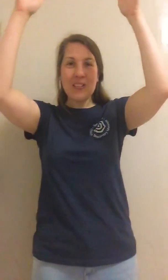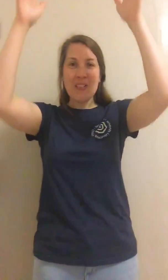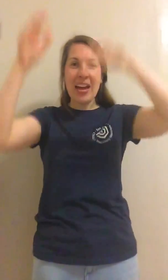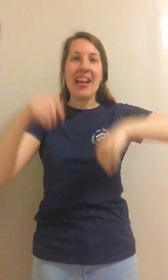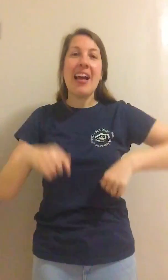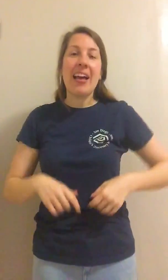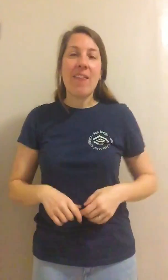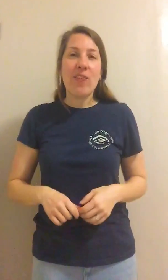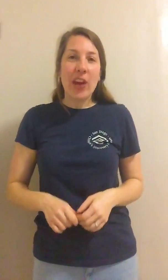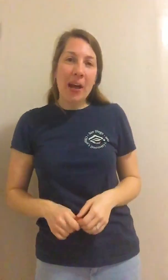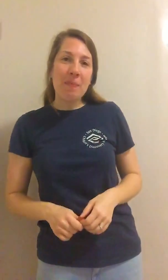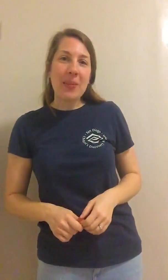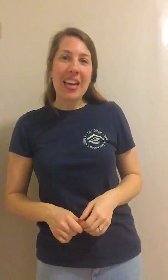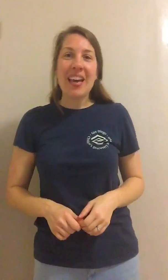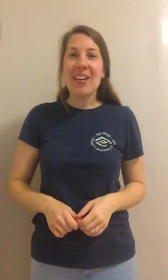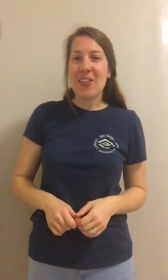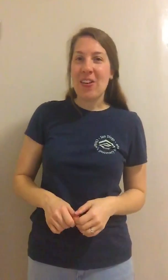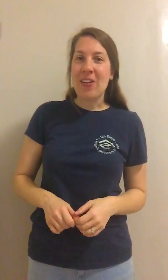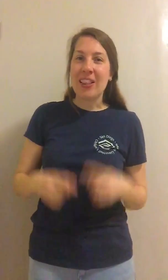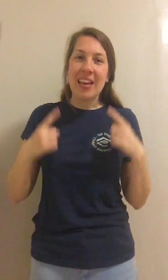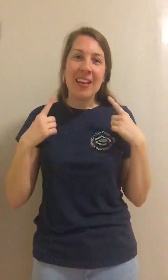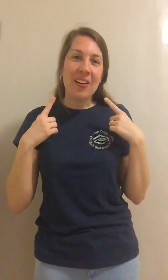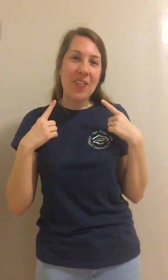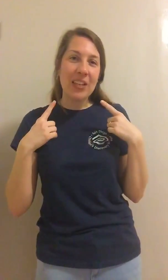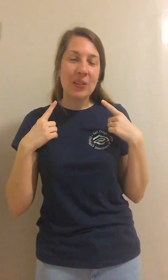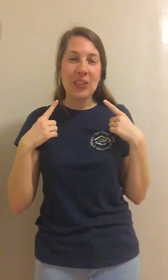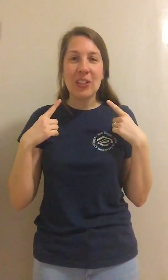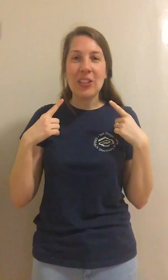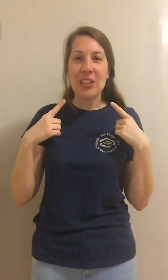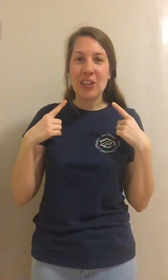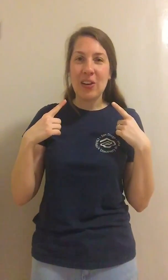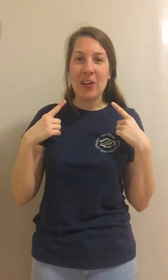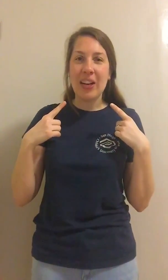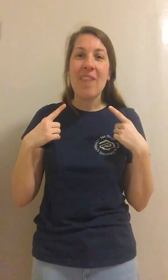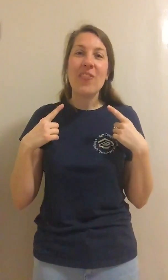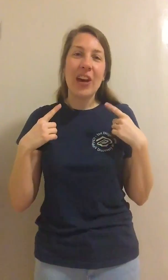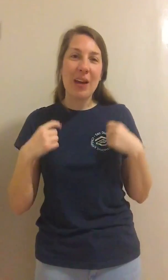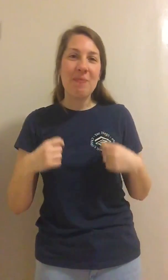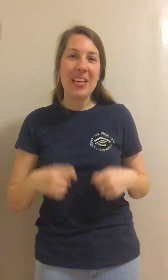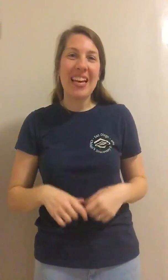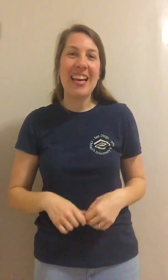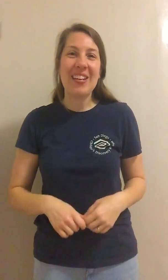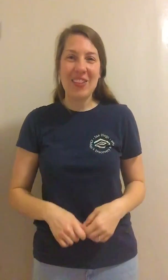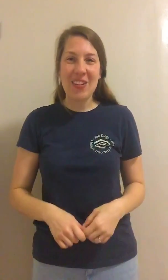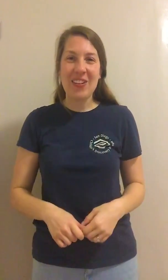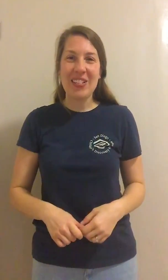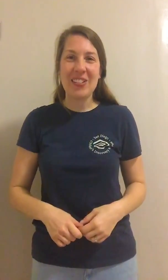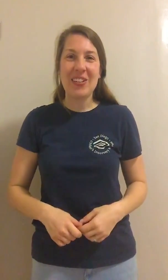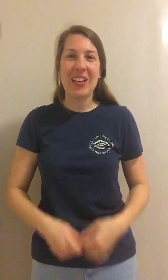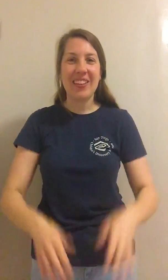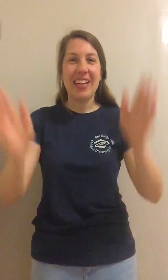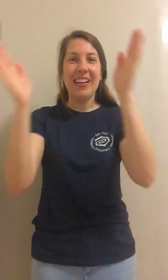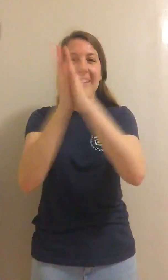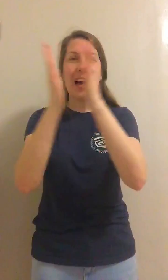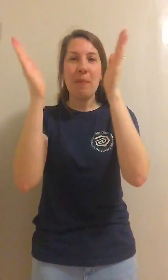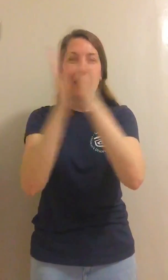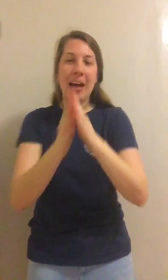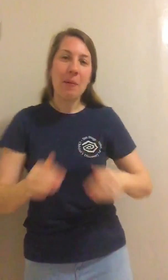Hooray! If you're happy and you know it, then your face will surely show it! If you're happy and you know it, do all three! Clap, clap,